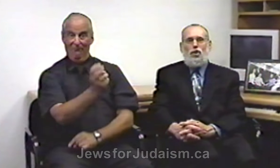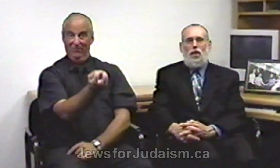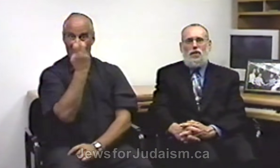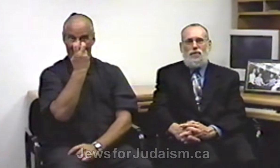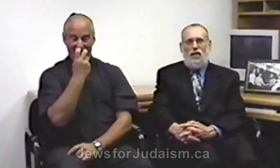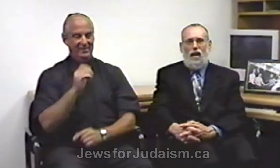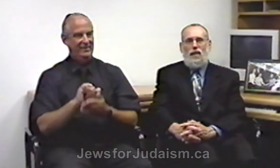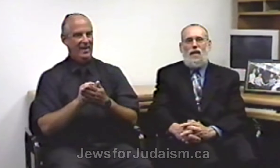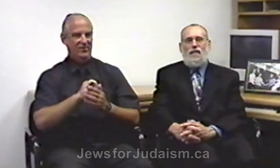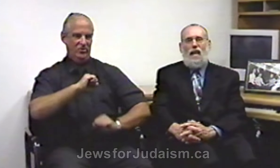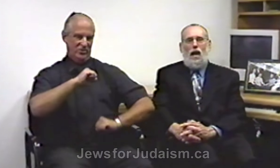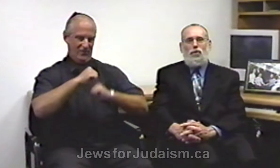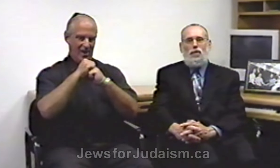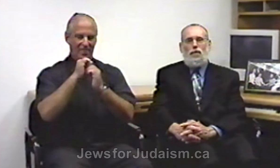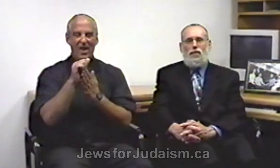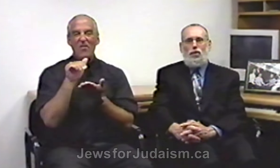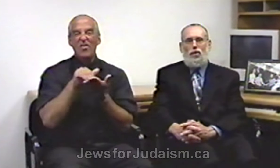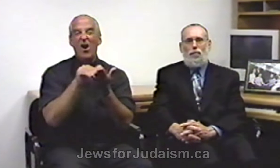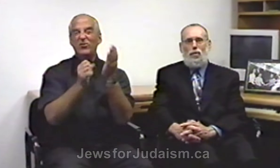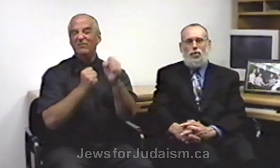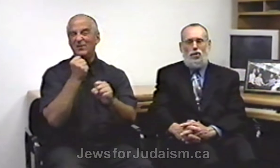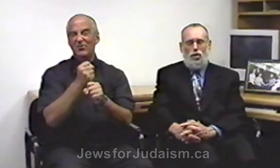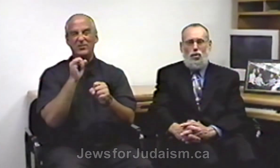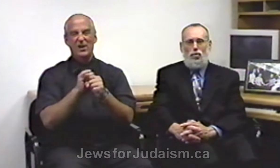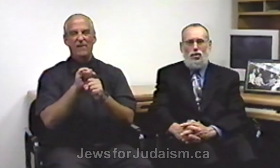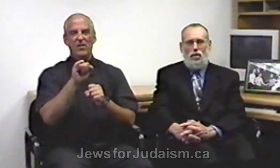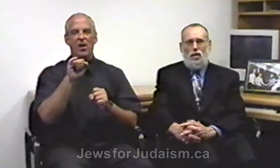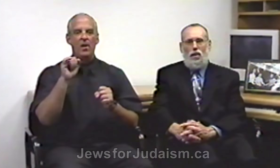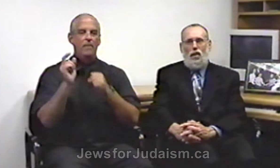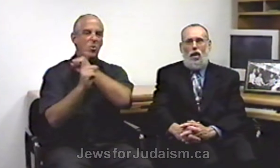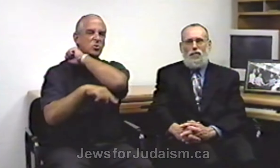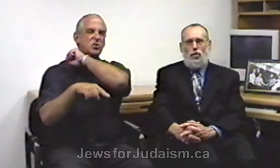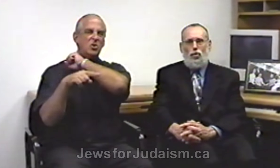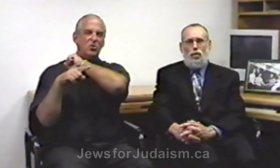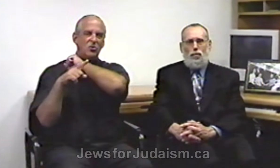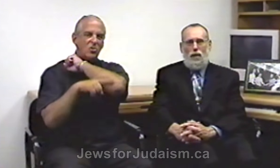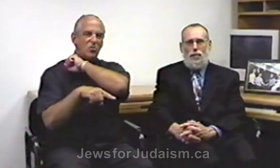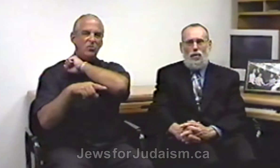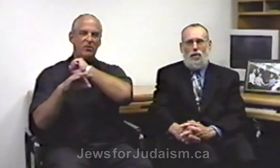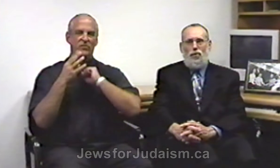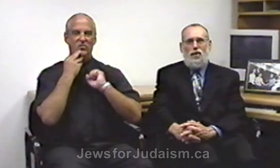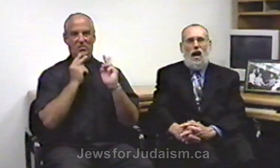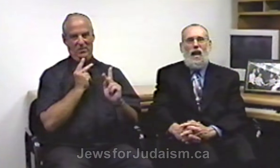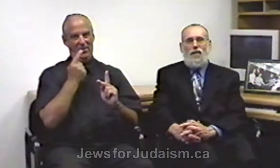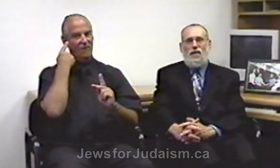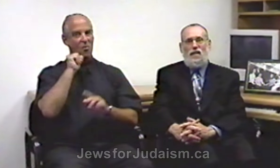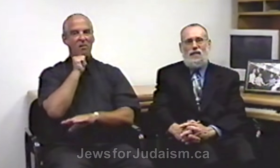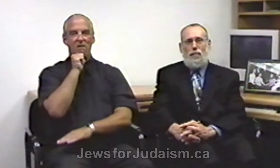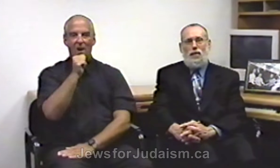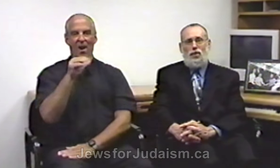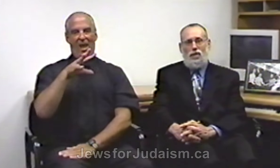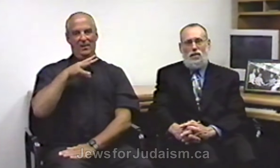justified thousands of years of persecution of the Jewish people for not having accepted Jesus.